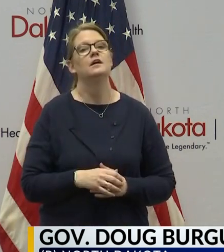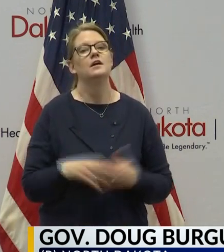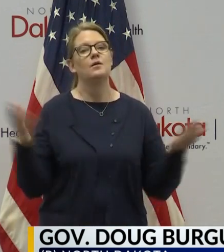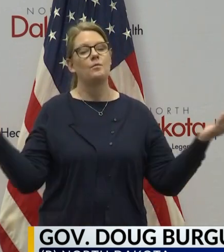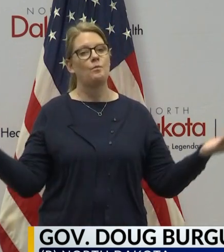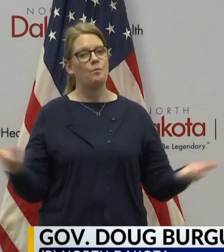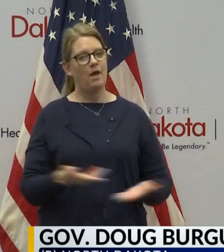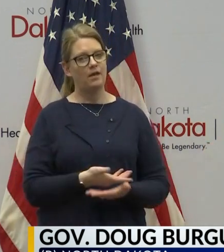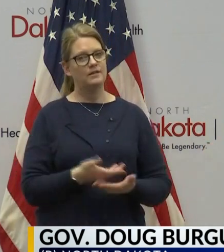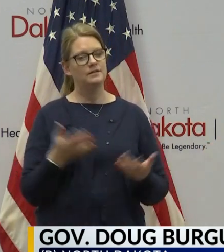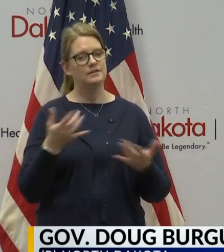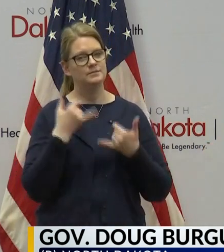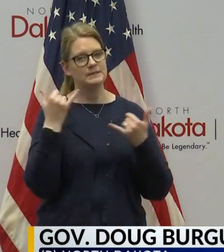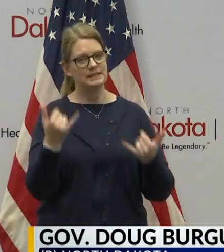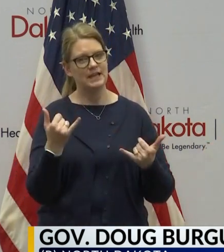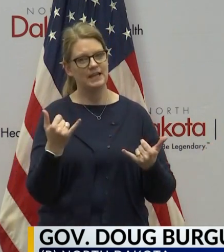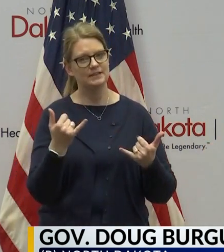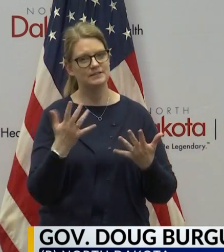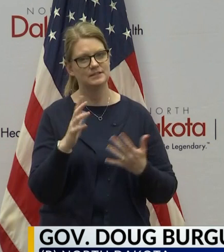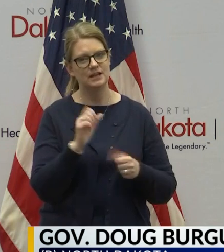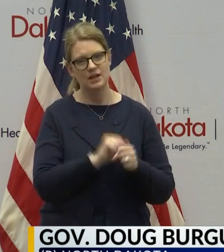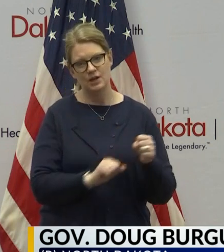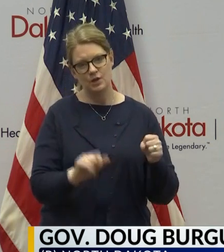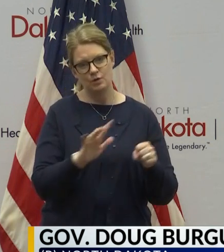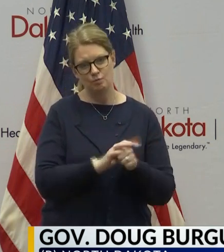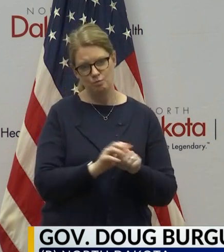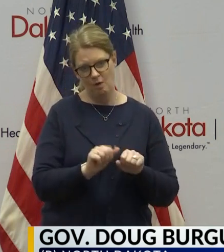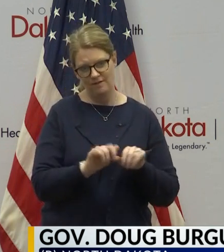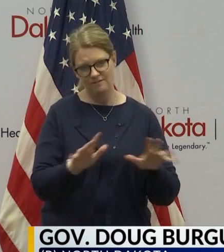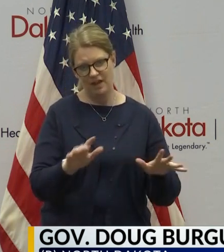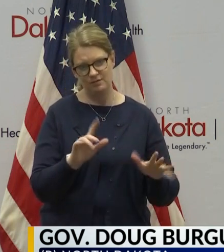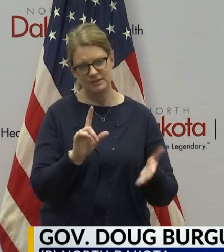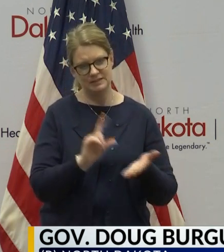Welcome to today's coronavirus press briefing.